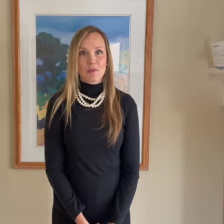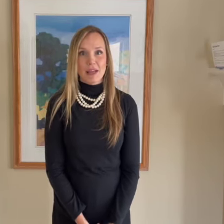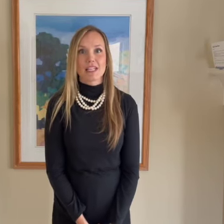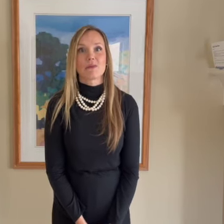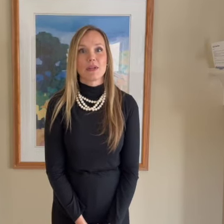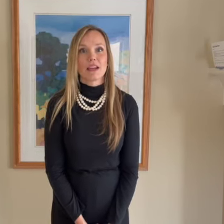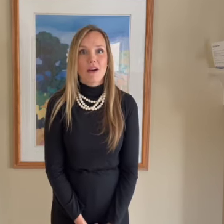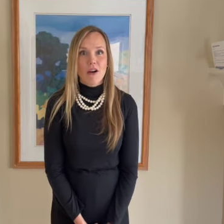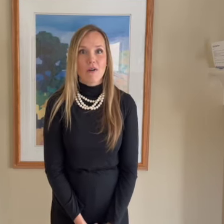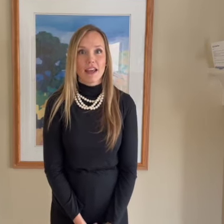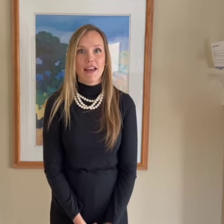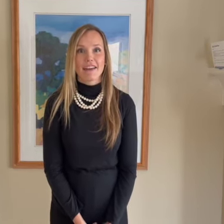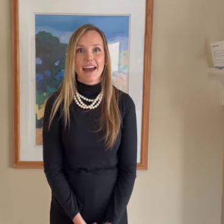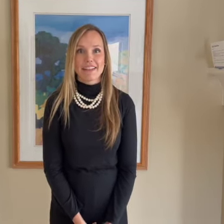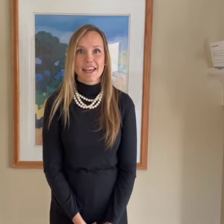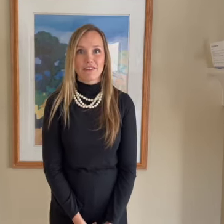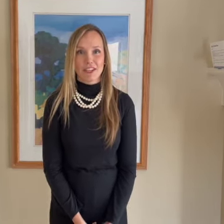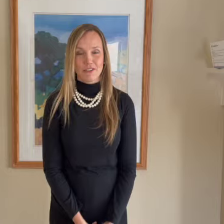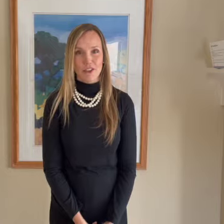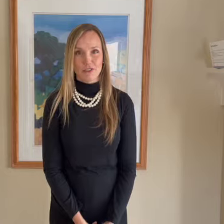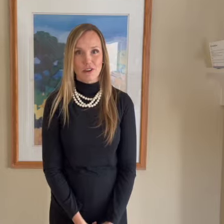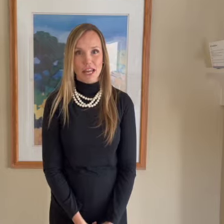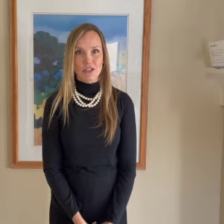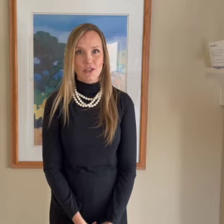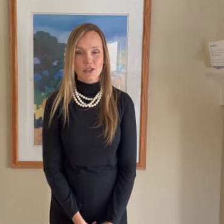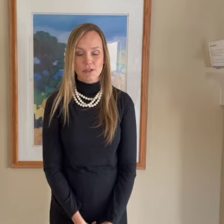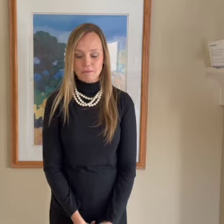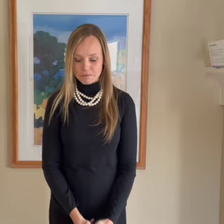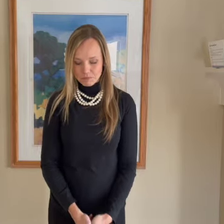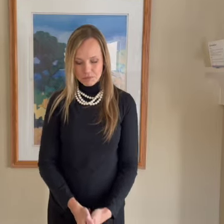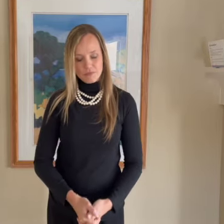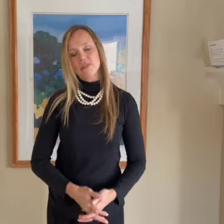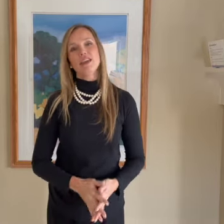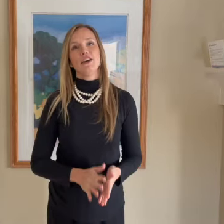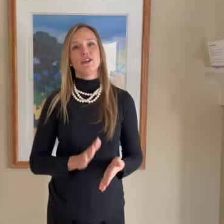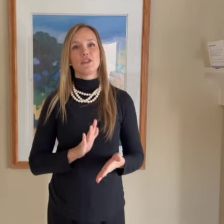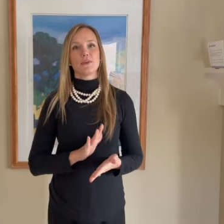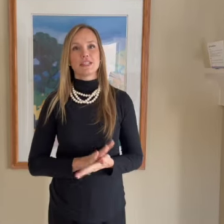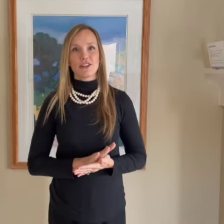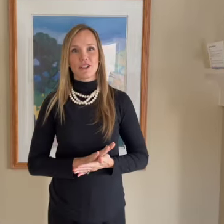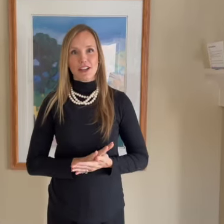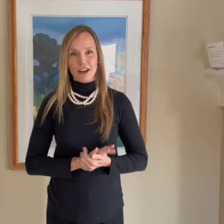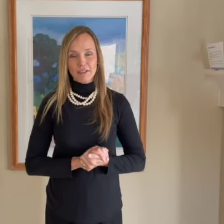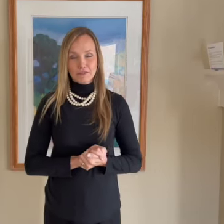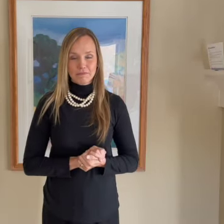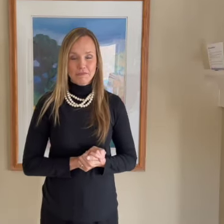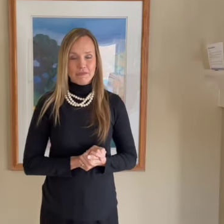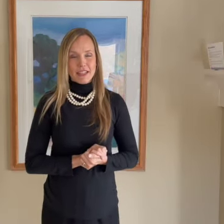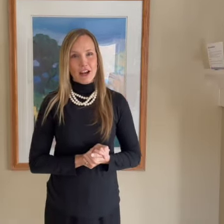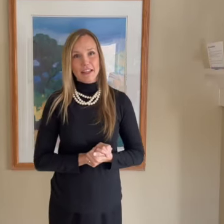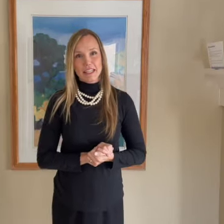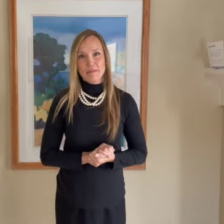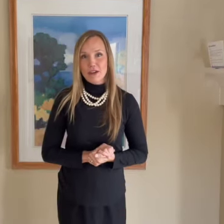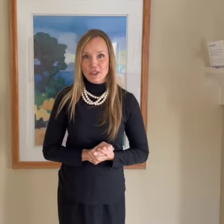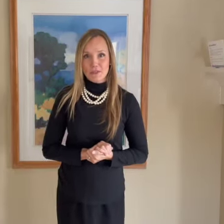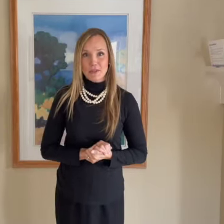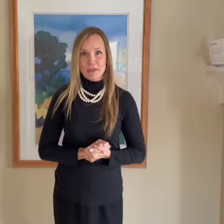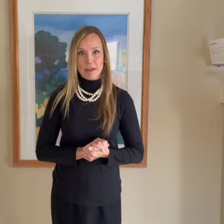place where we can go and ask Heavenly Father for answers. So it starts off talking about Joseph Smith